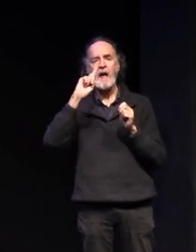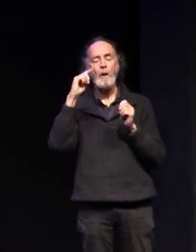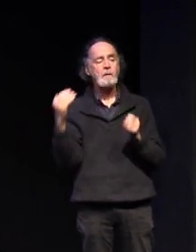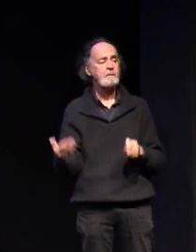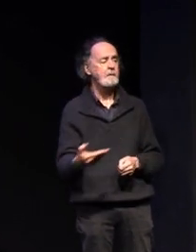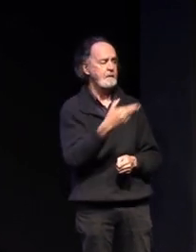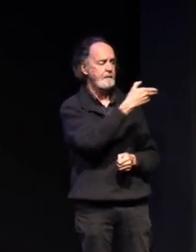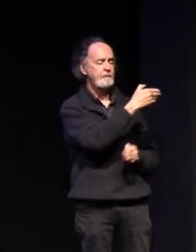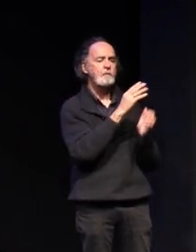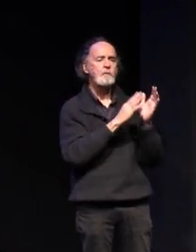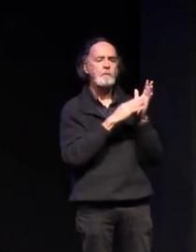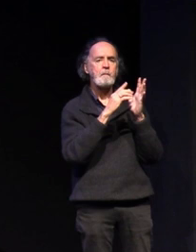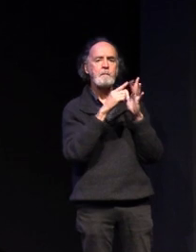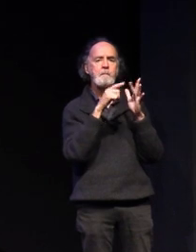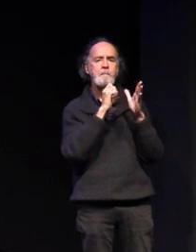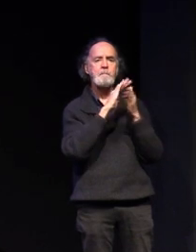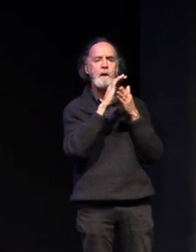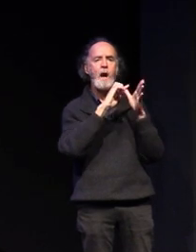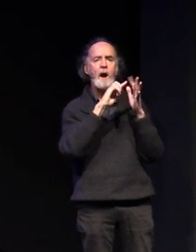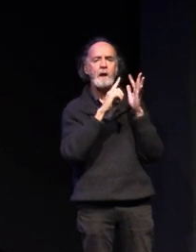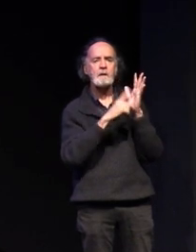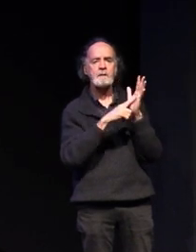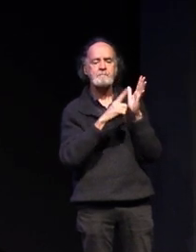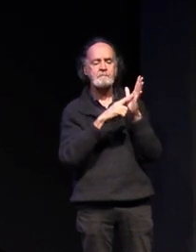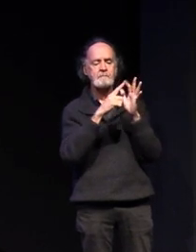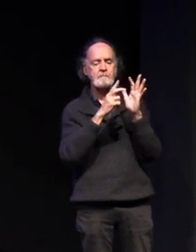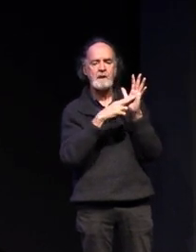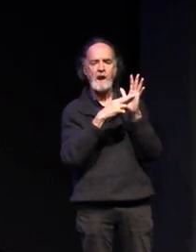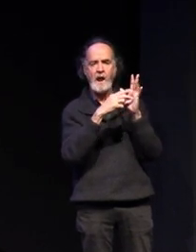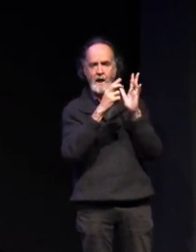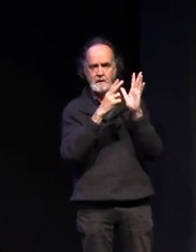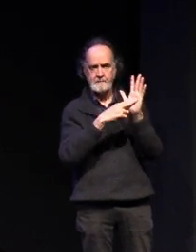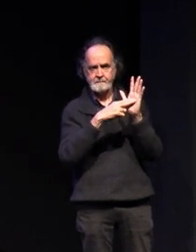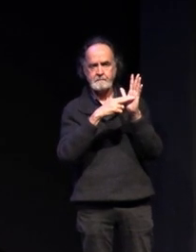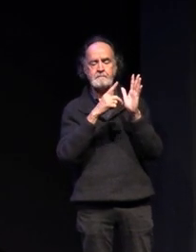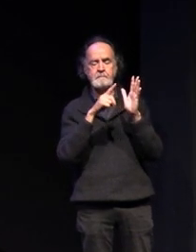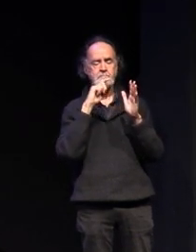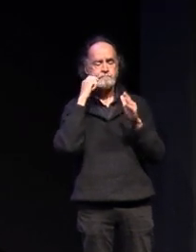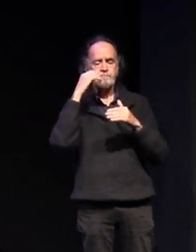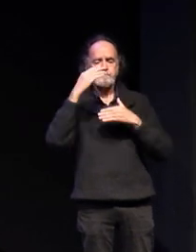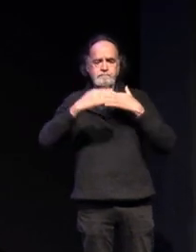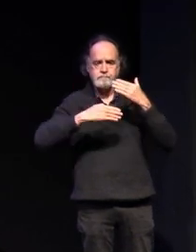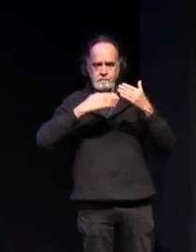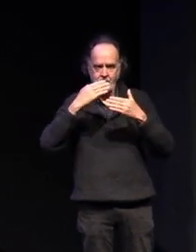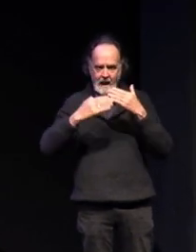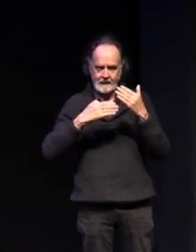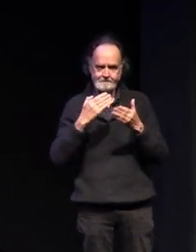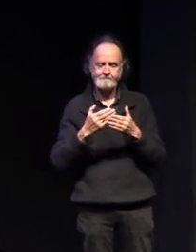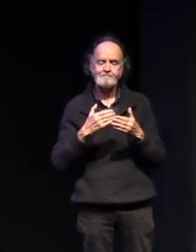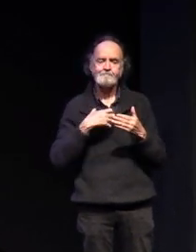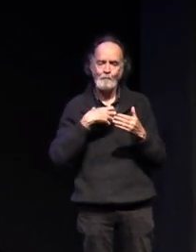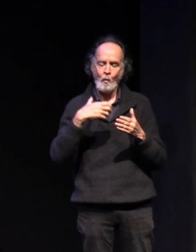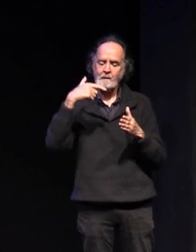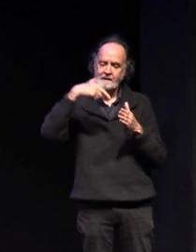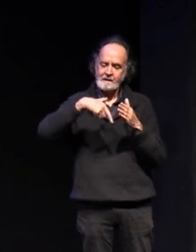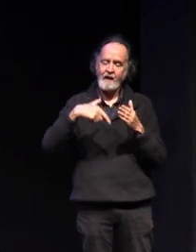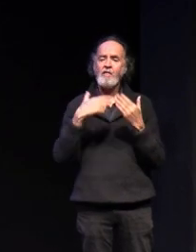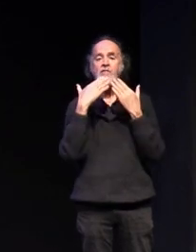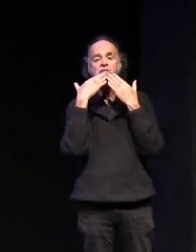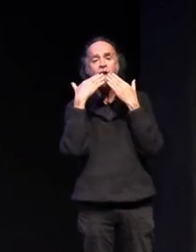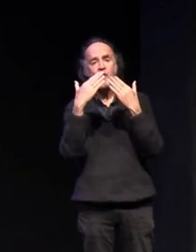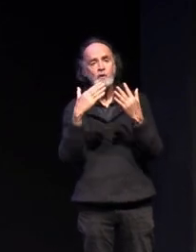across to michael lennon one of our assistant principals and michael's going to take you through the rest of this presentation thanks for your attention everybody and